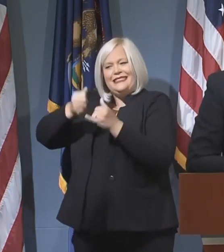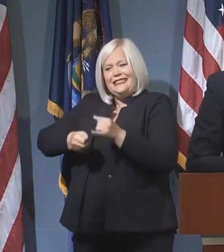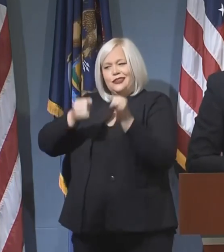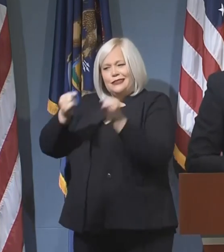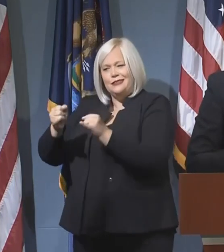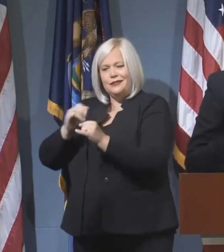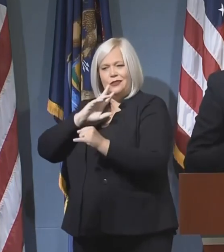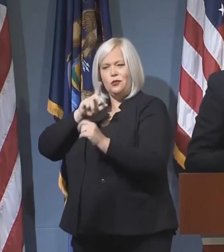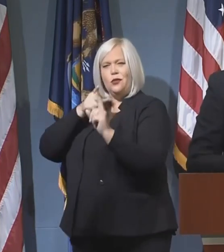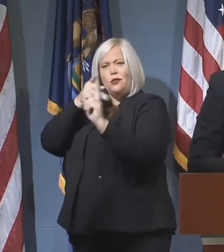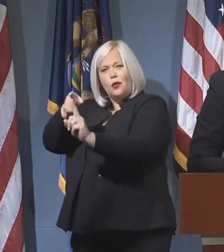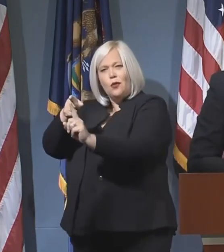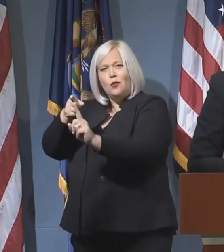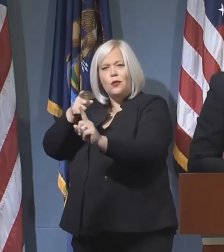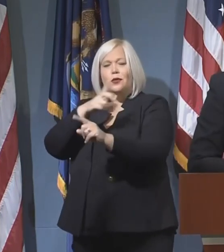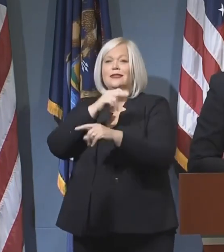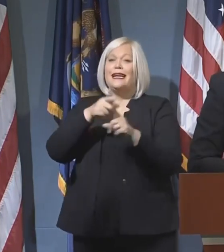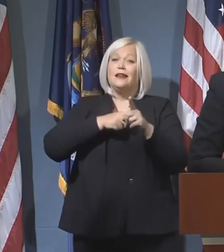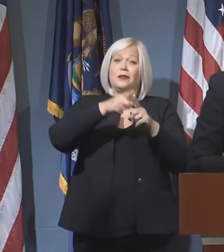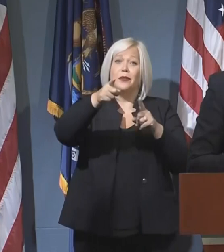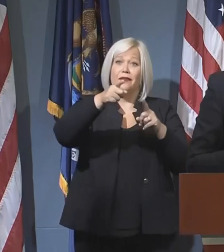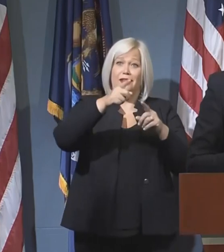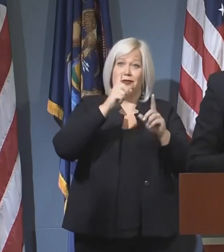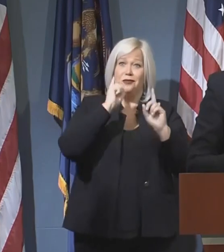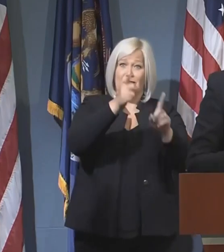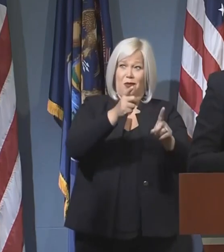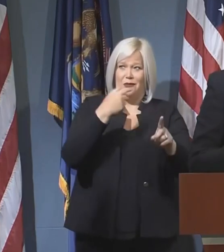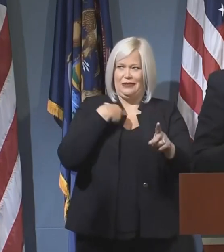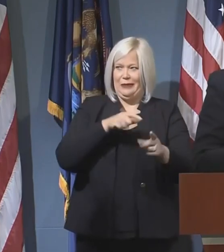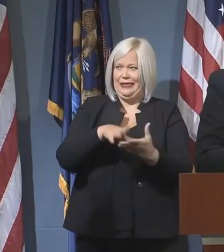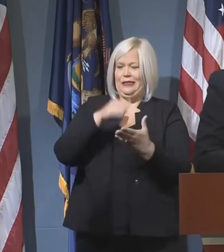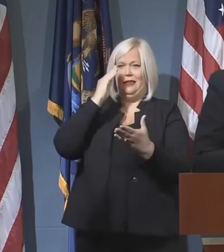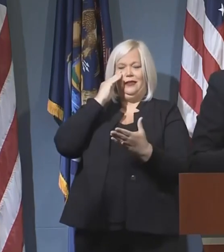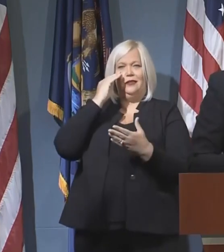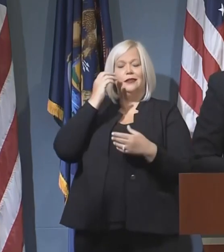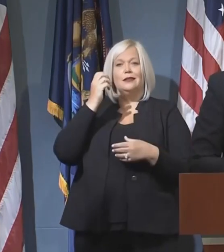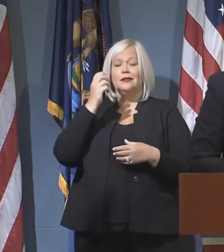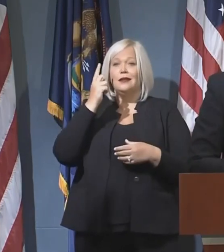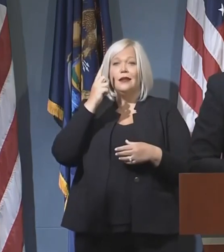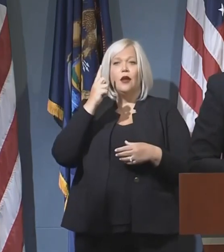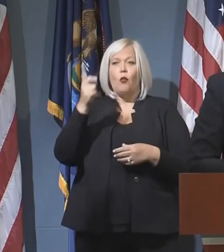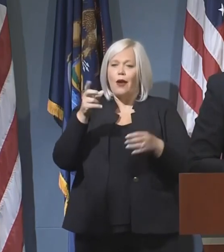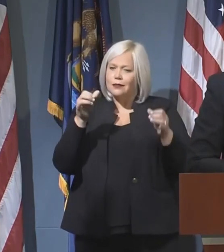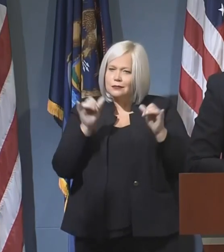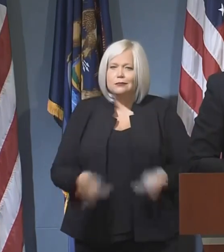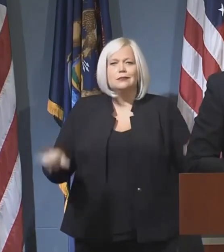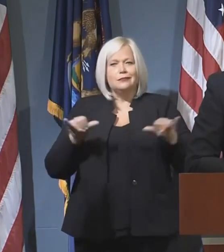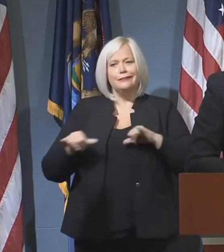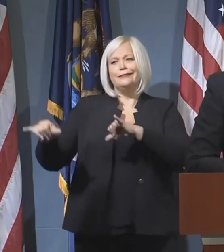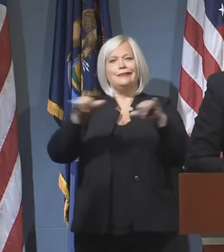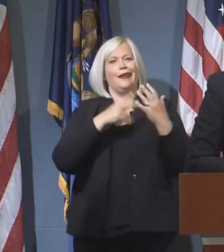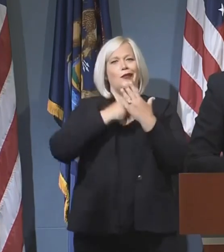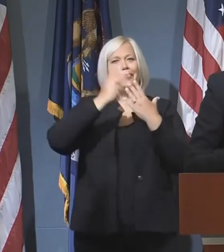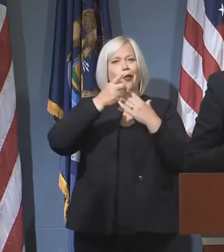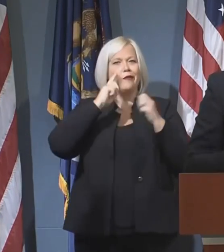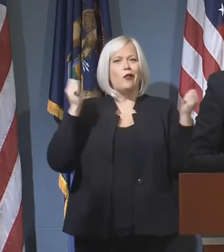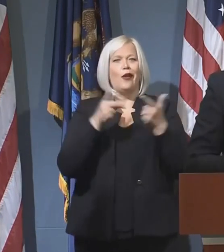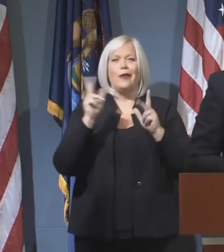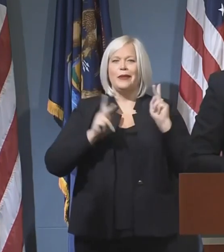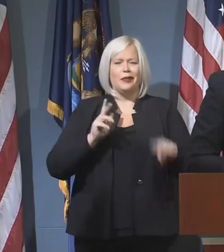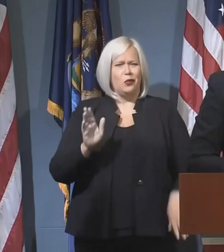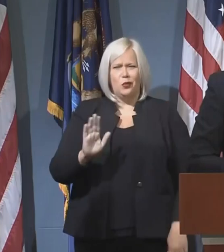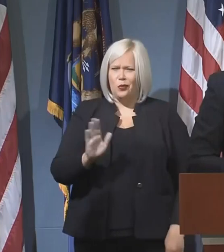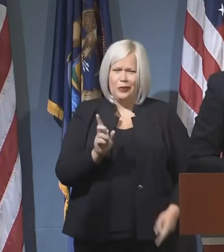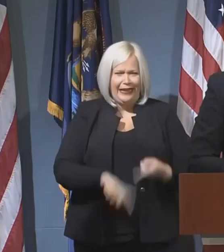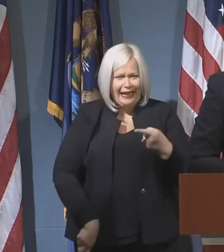professional goals that they'll need to educate us about. We frankly know that not one size fits all for these students. They'll be from various